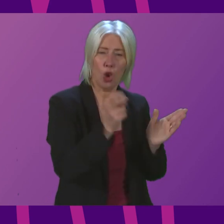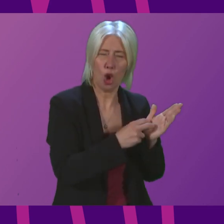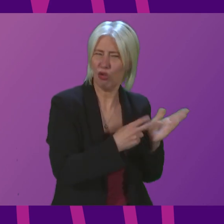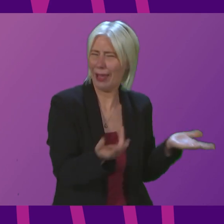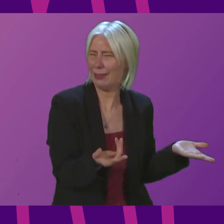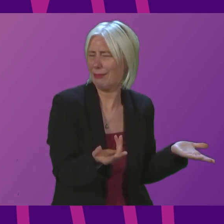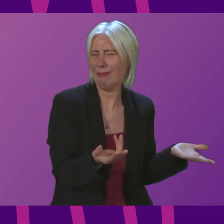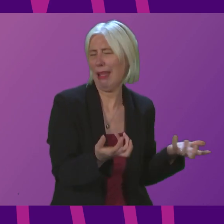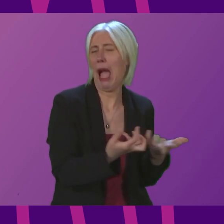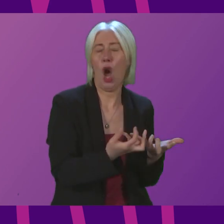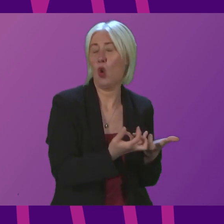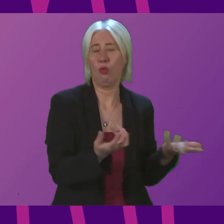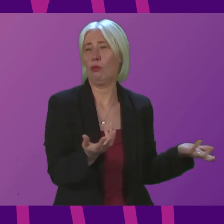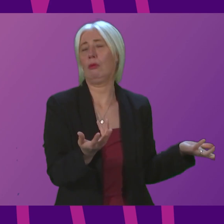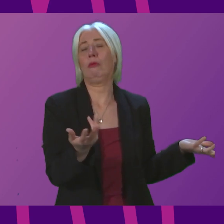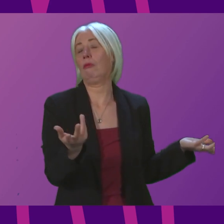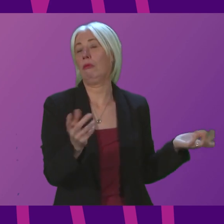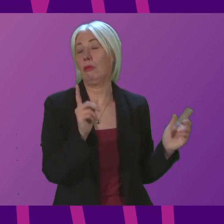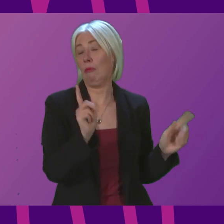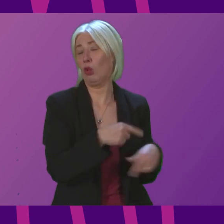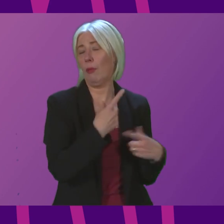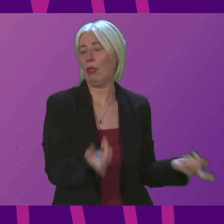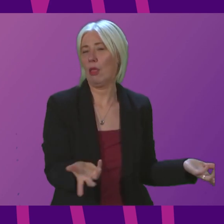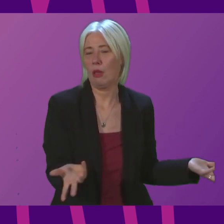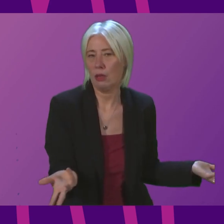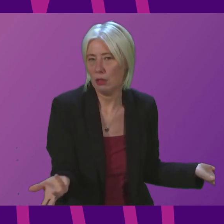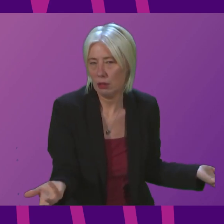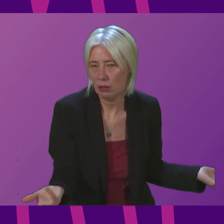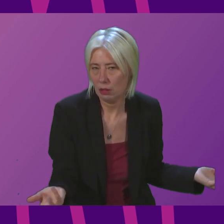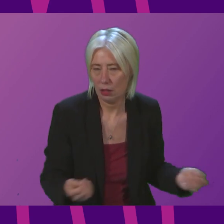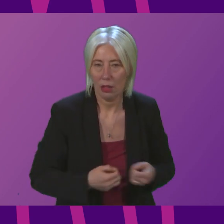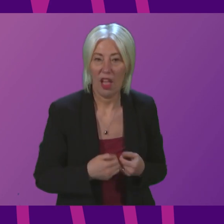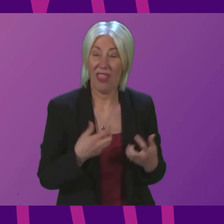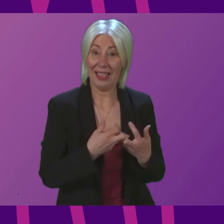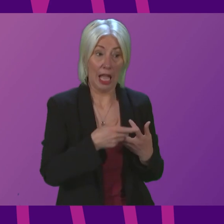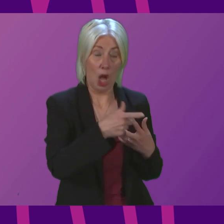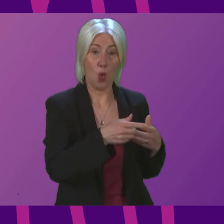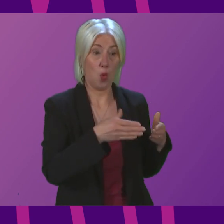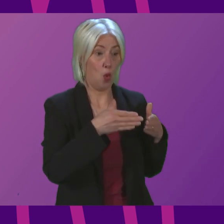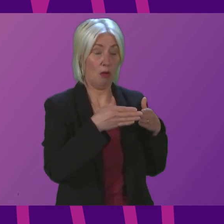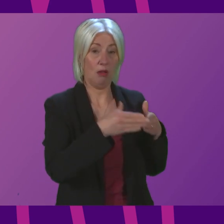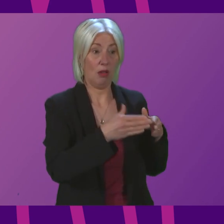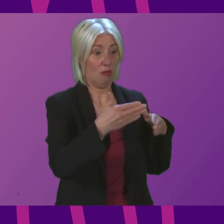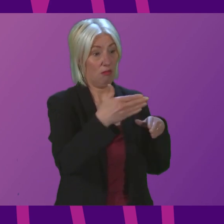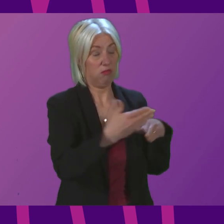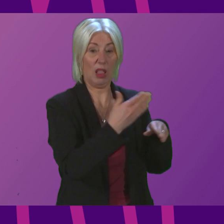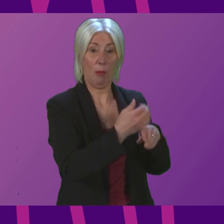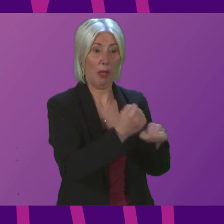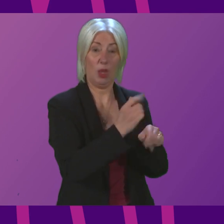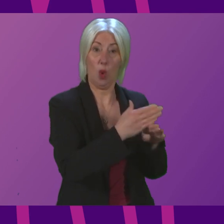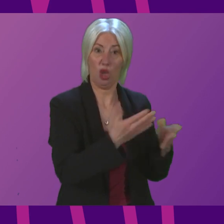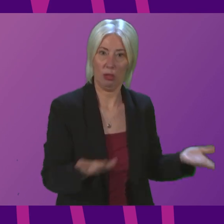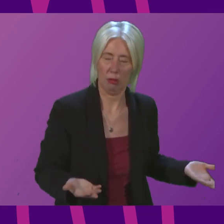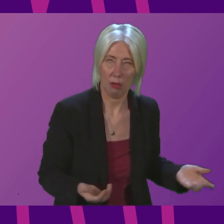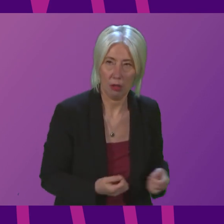physical reality about the way that a yard would be run. I would point